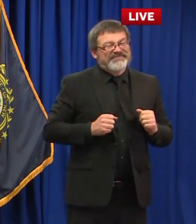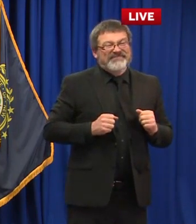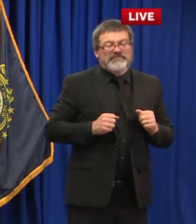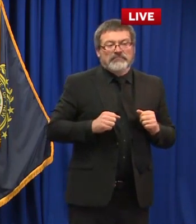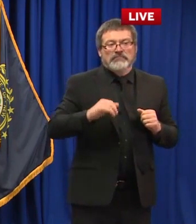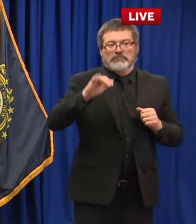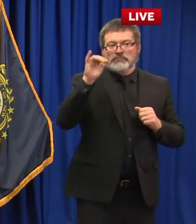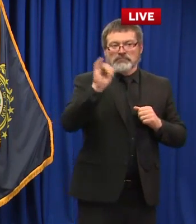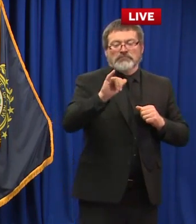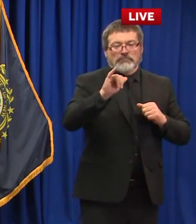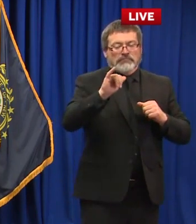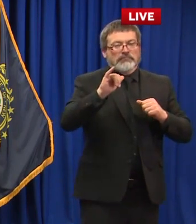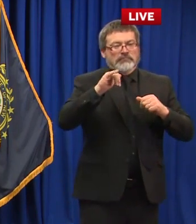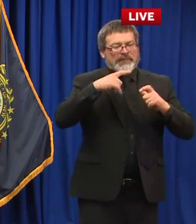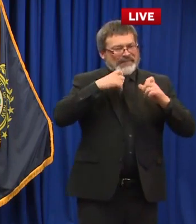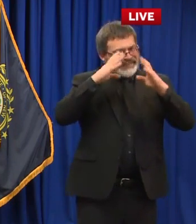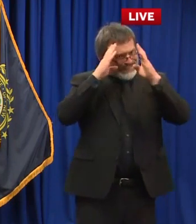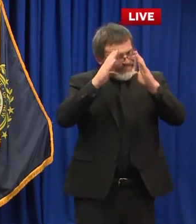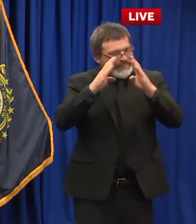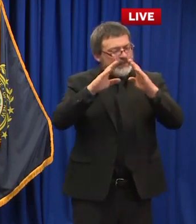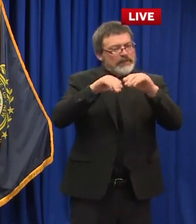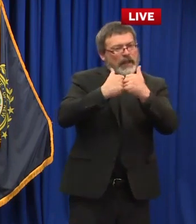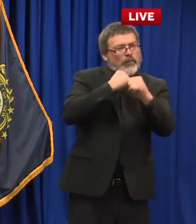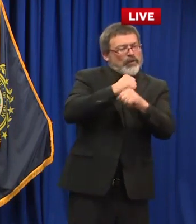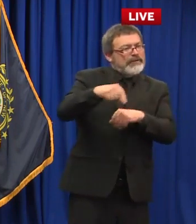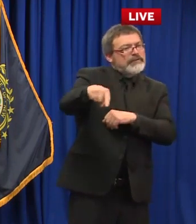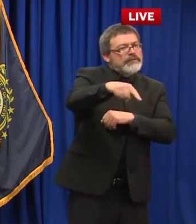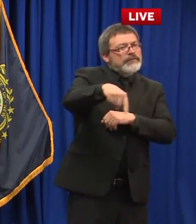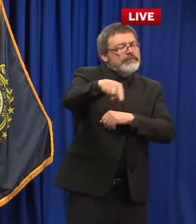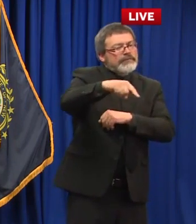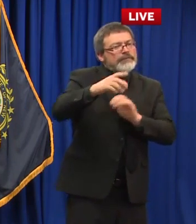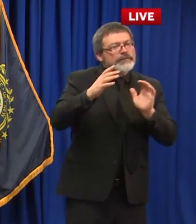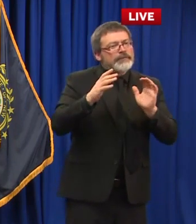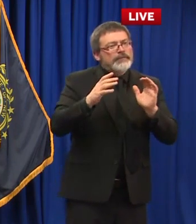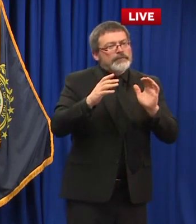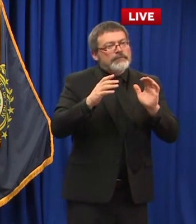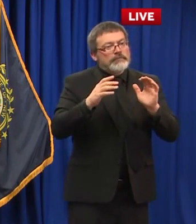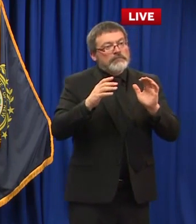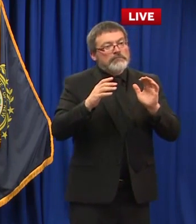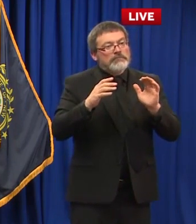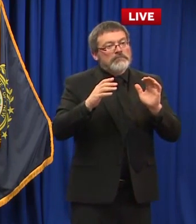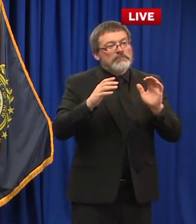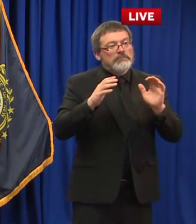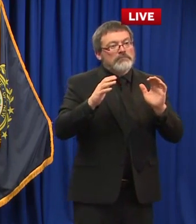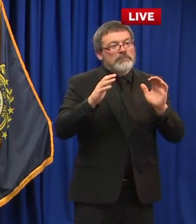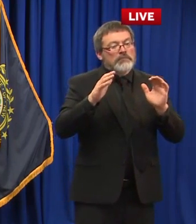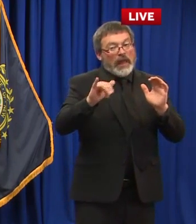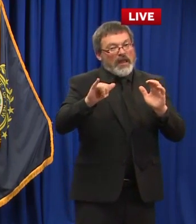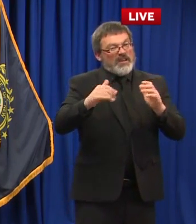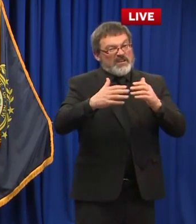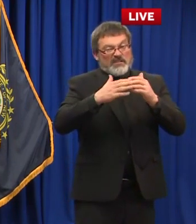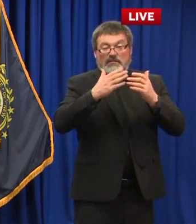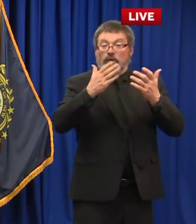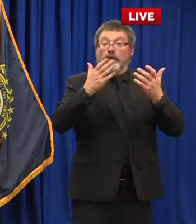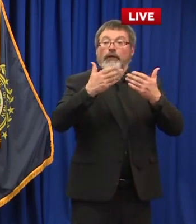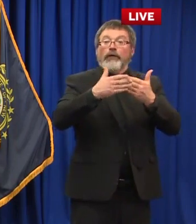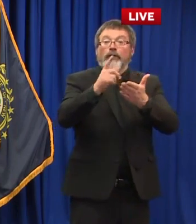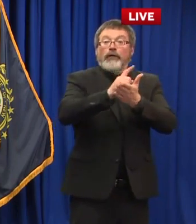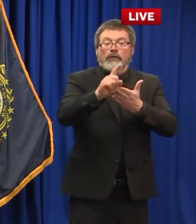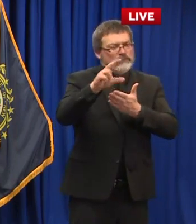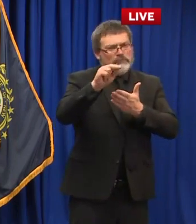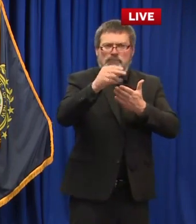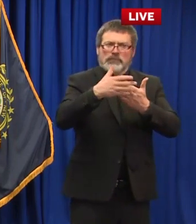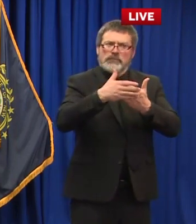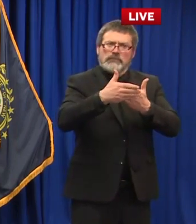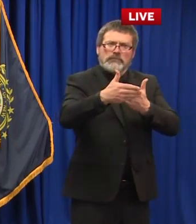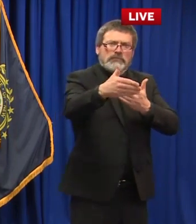those uh vulnerable populations not just today not just next week but uh definitely into the um the mid to long term uh as long